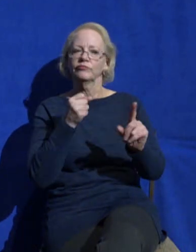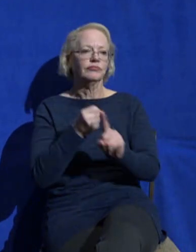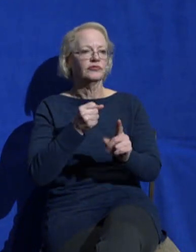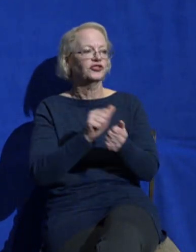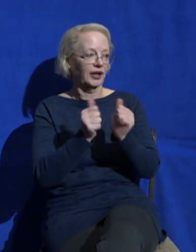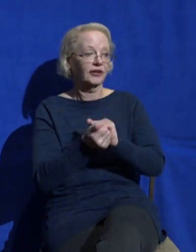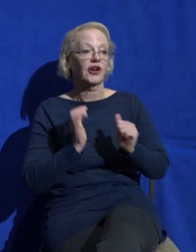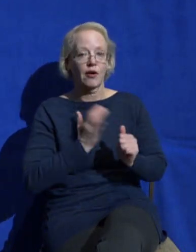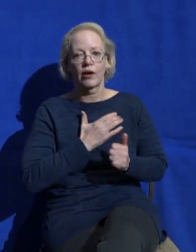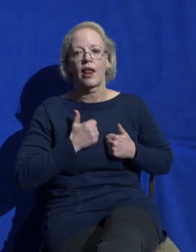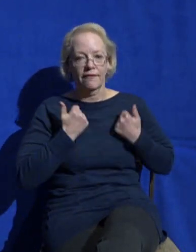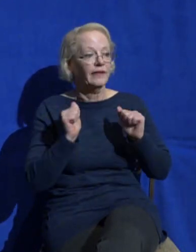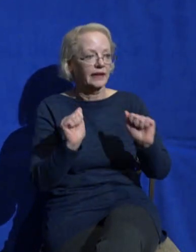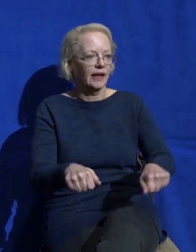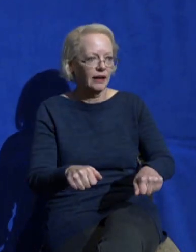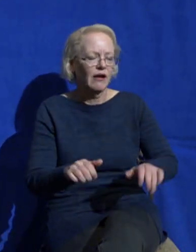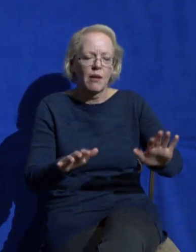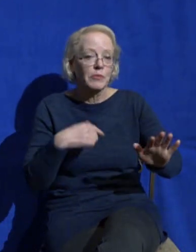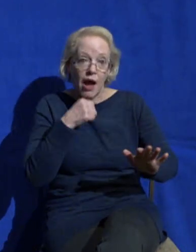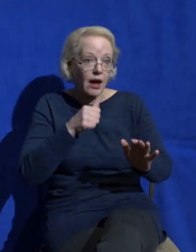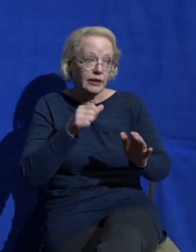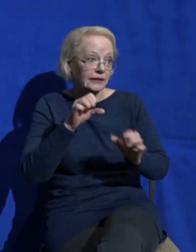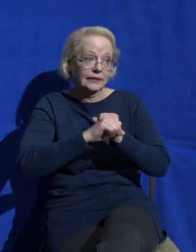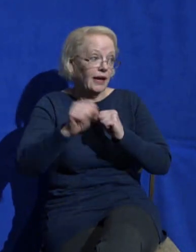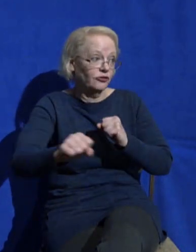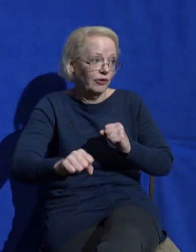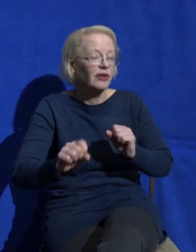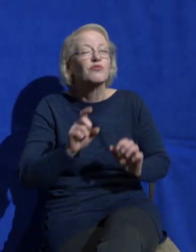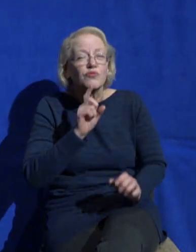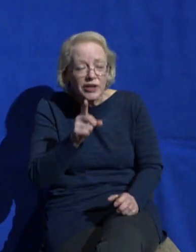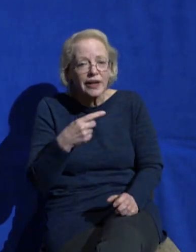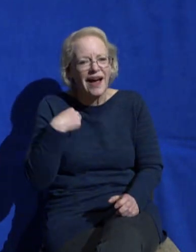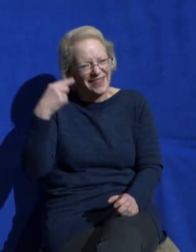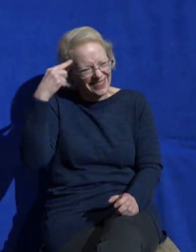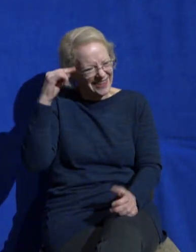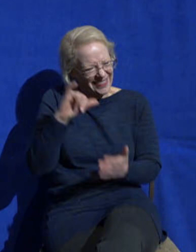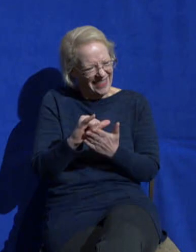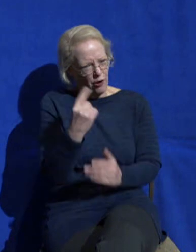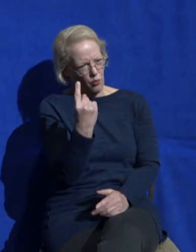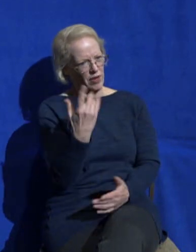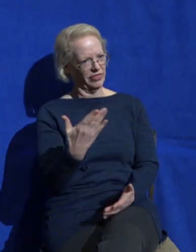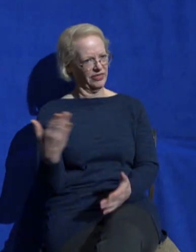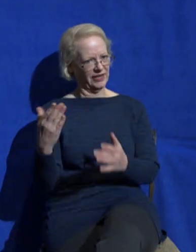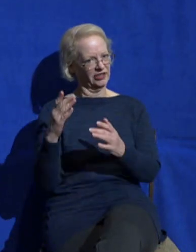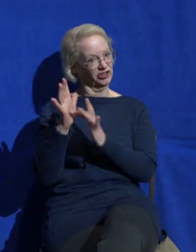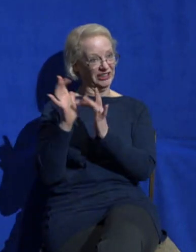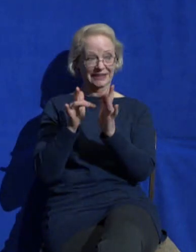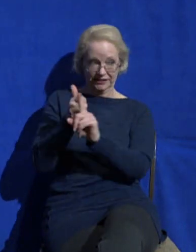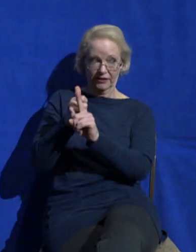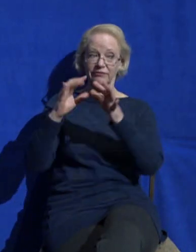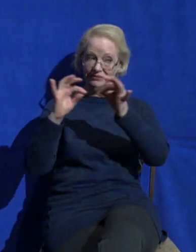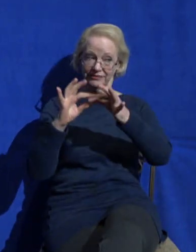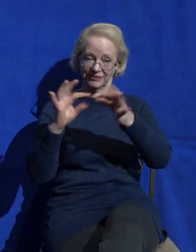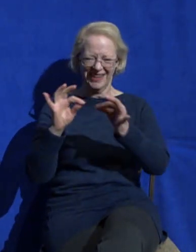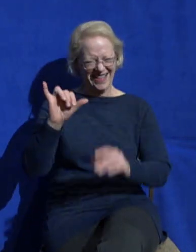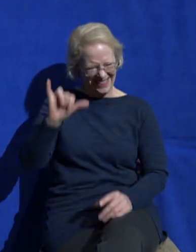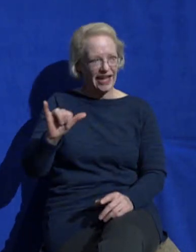I'm not hyping it up at all. I literally think this one thing Jesus is about to say could completely change your life. But here's the thing.